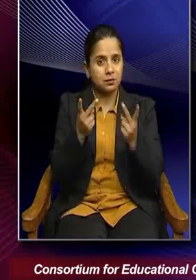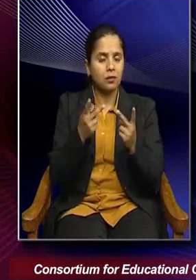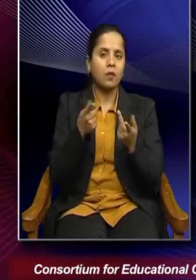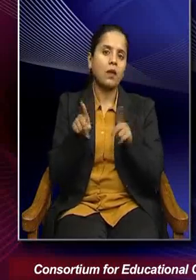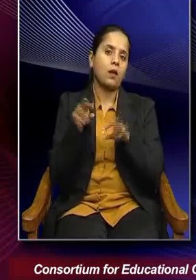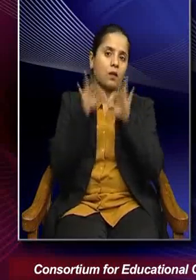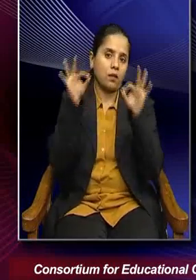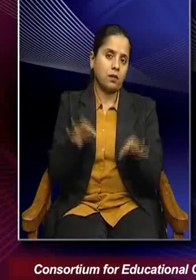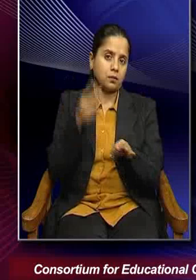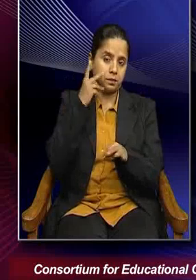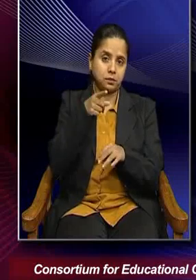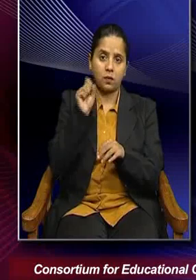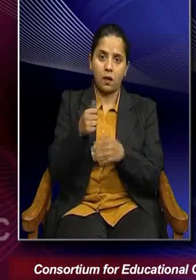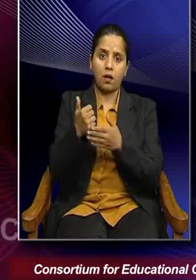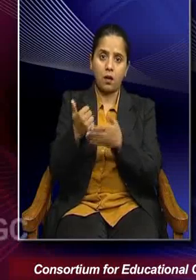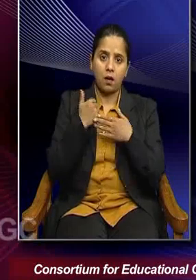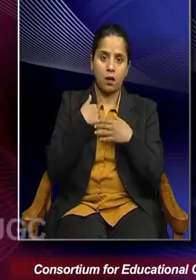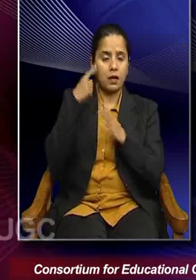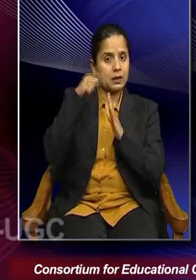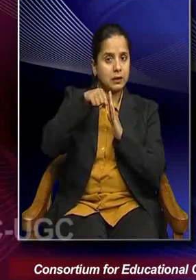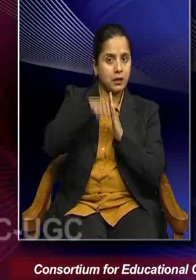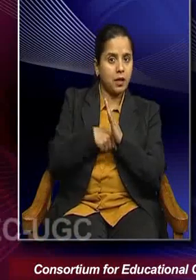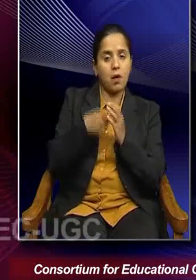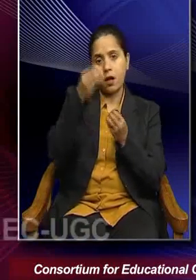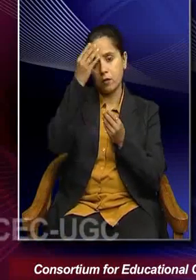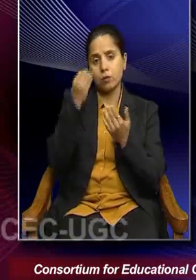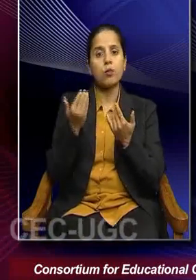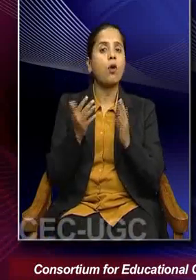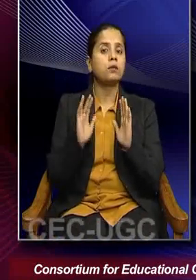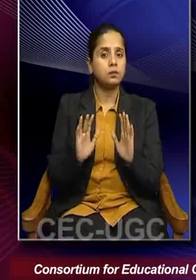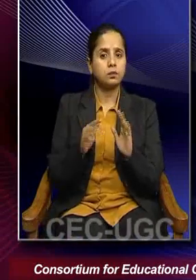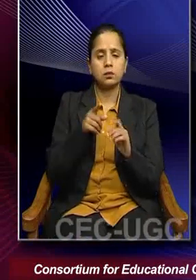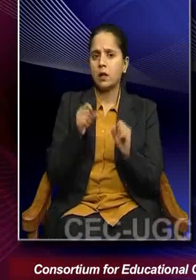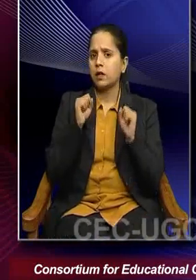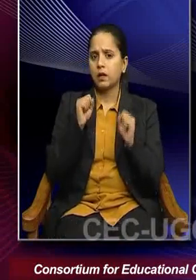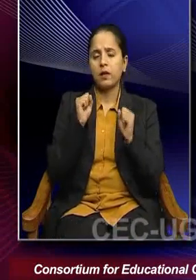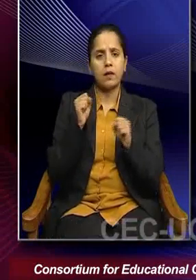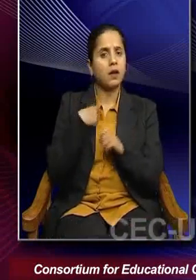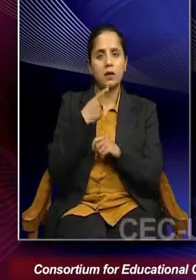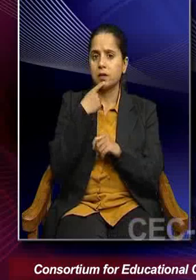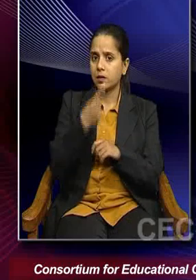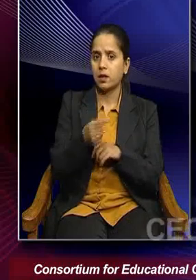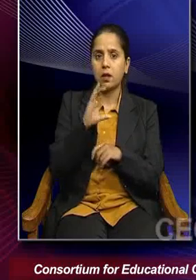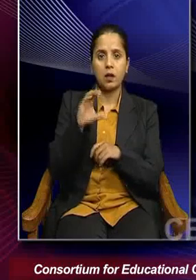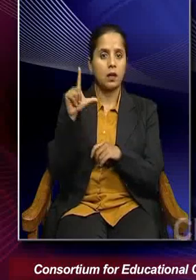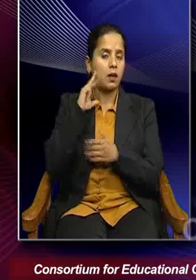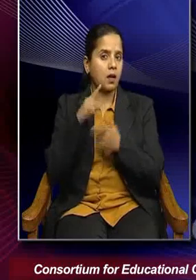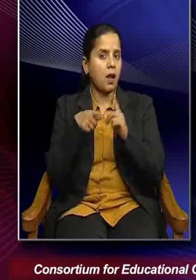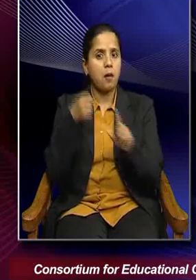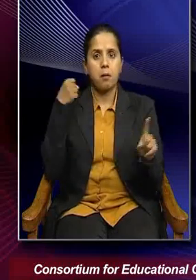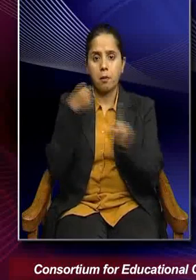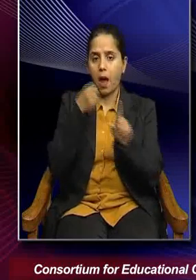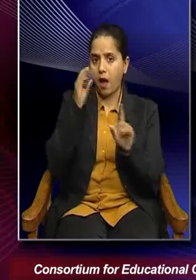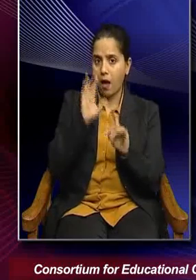framework and this can help us to get a deeper insight that, you know, it is very difficult to say that climate change directly impacts